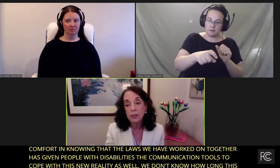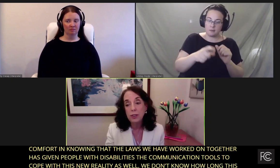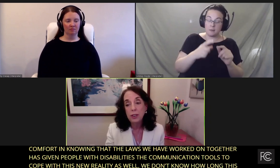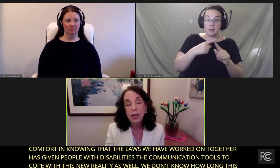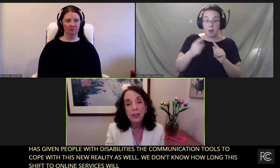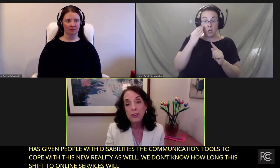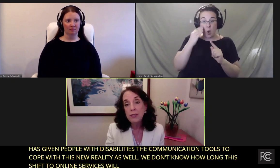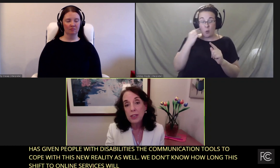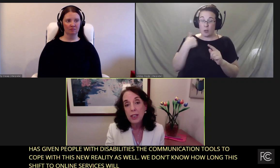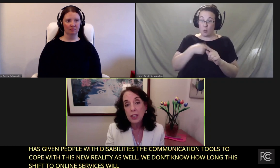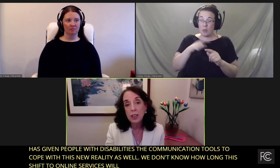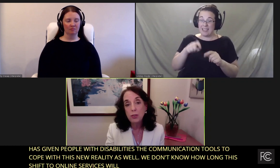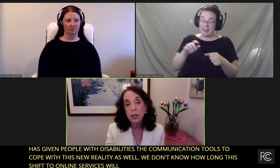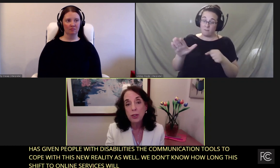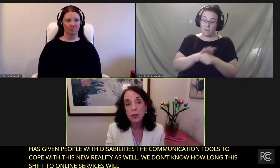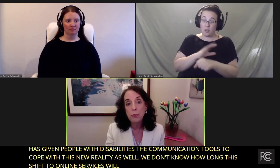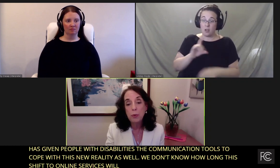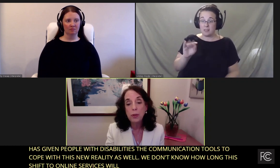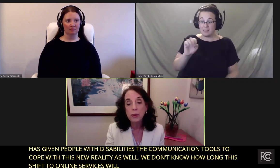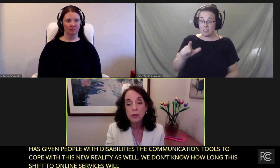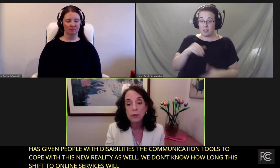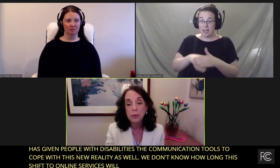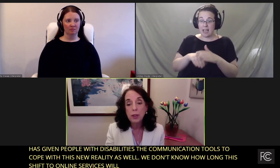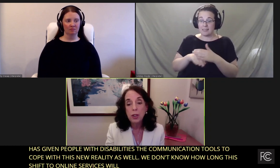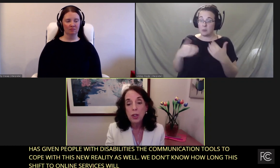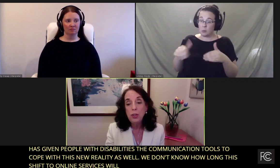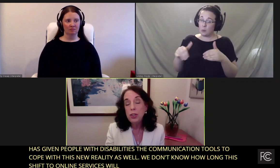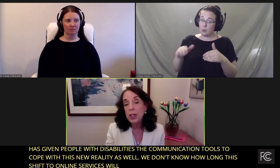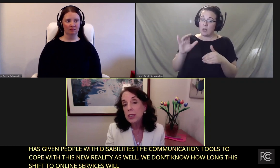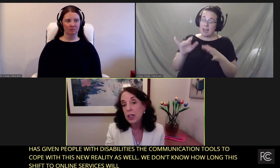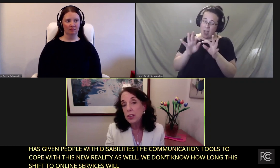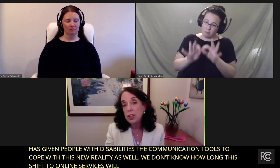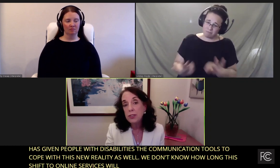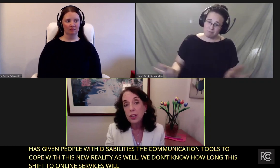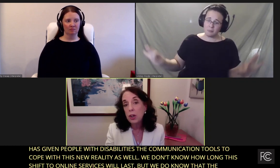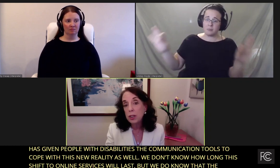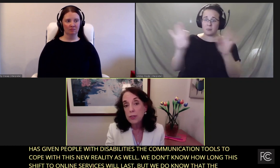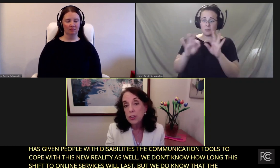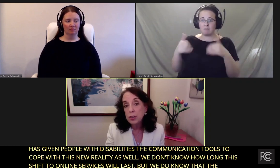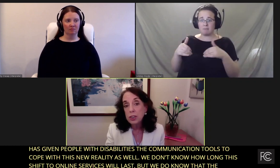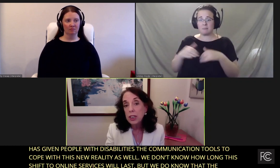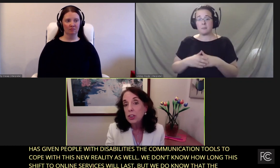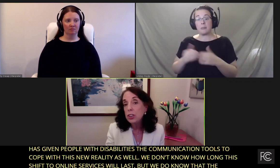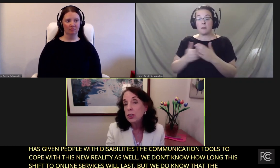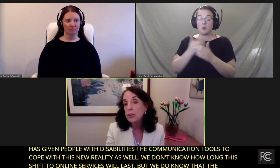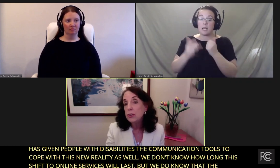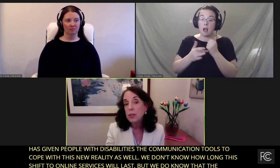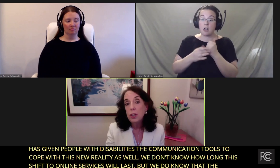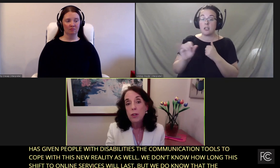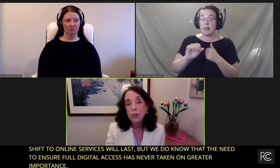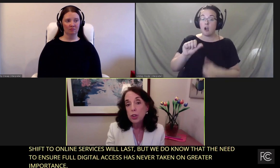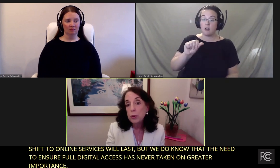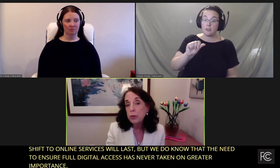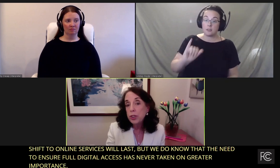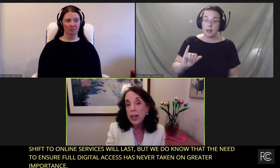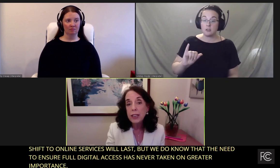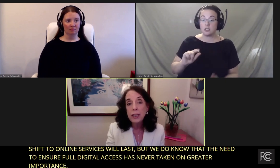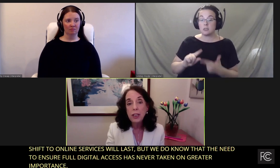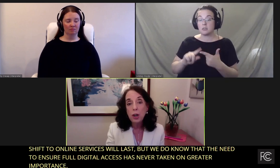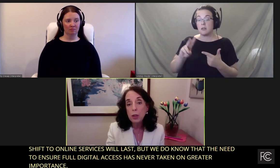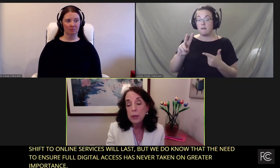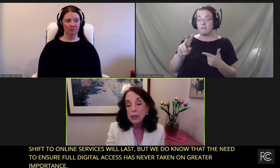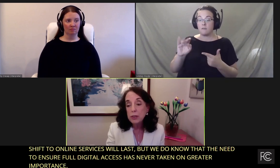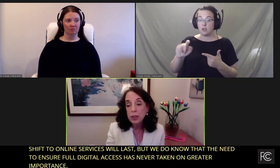access has never taken on greater importance. New technologies like artificial intelligence, virtual